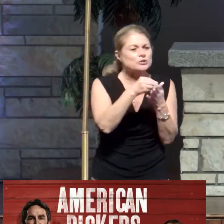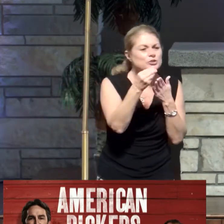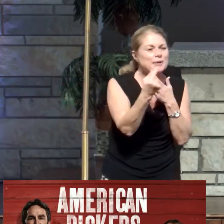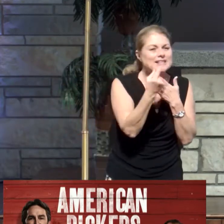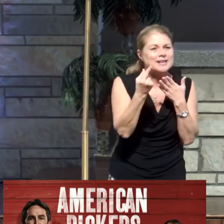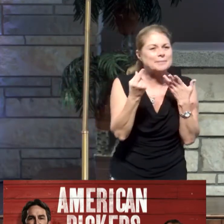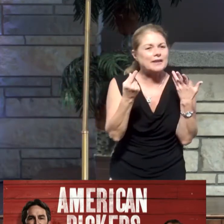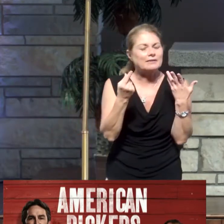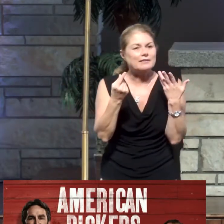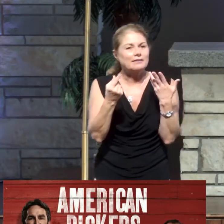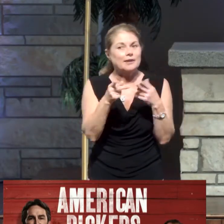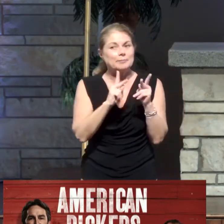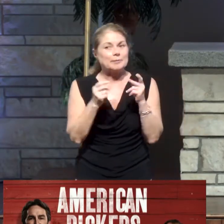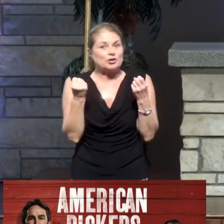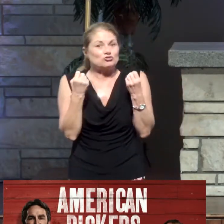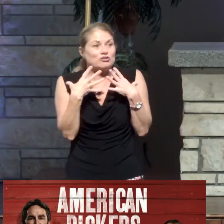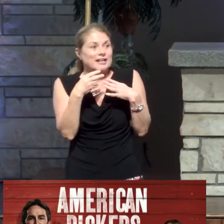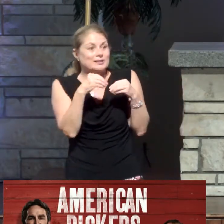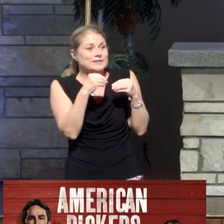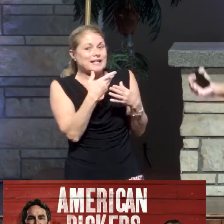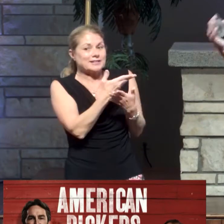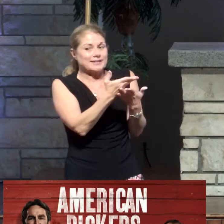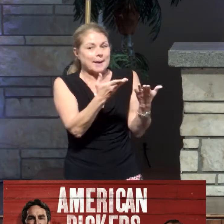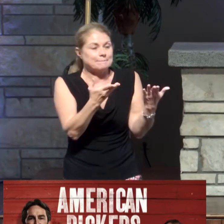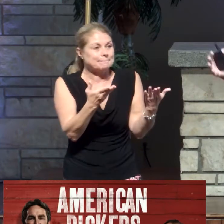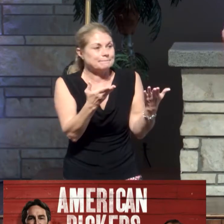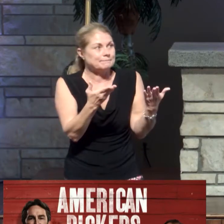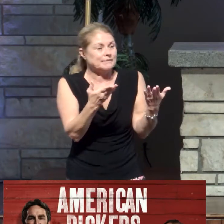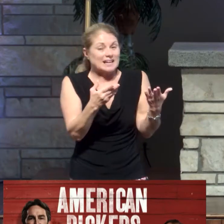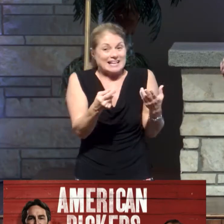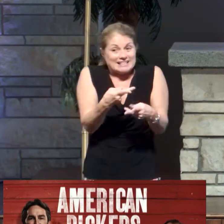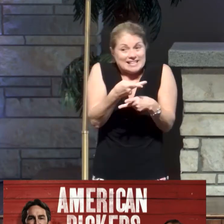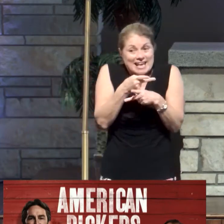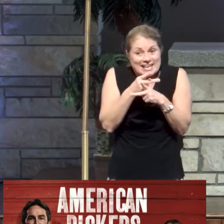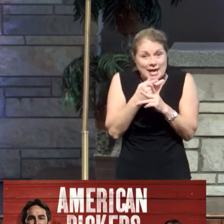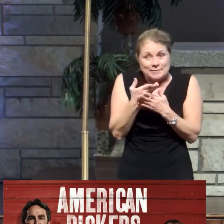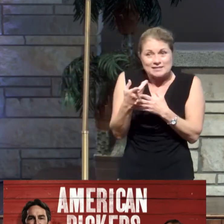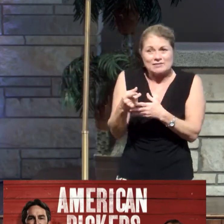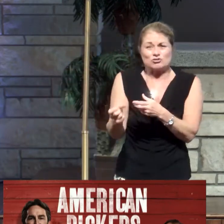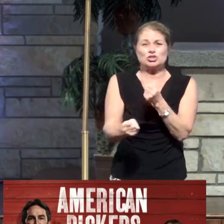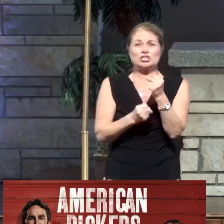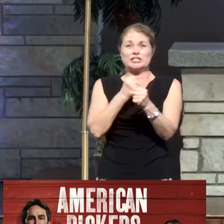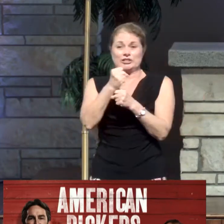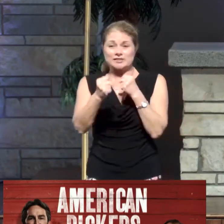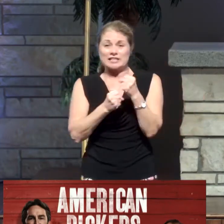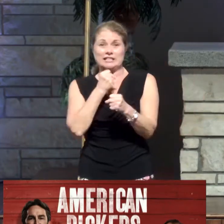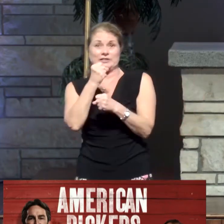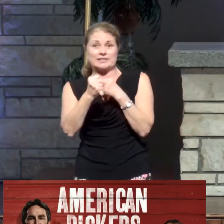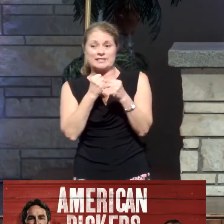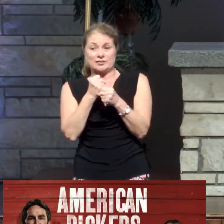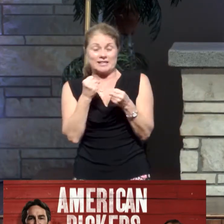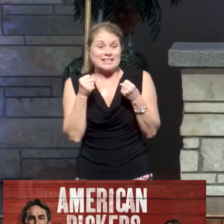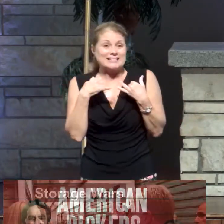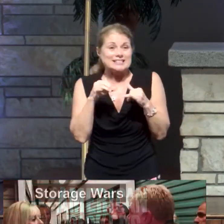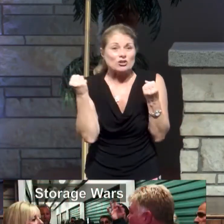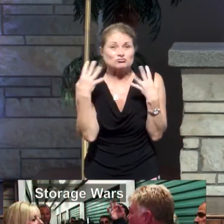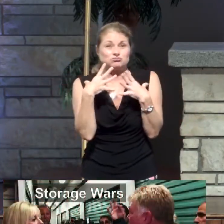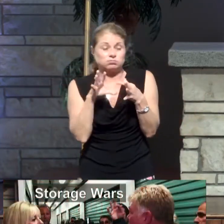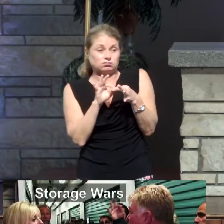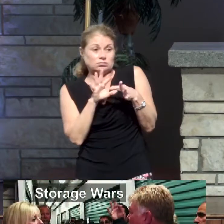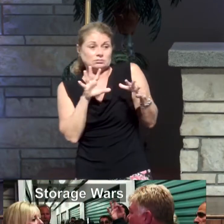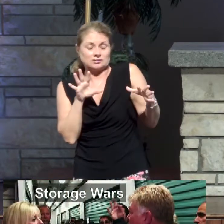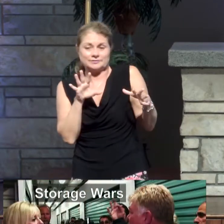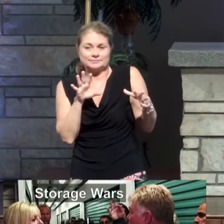and everyone's afraid to sell it to them. They've hoarded stuff for years and years and years, and yet they're still afraid to let it go. Or what about